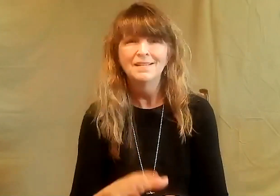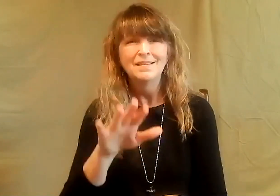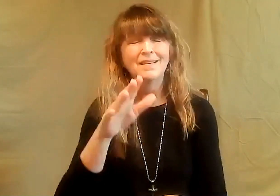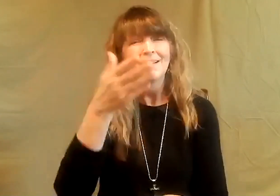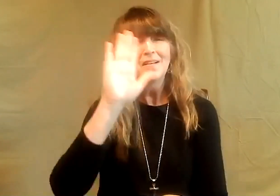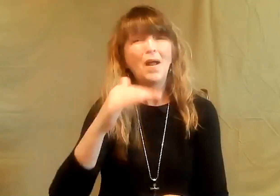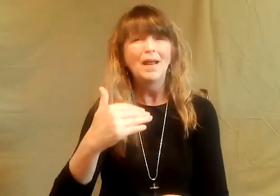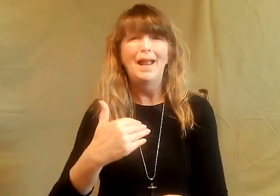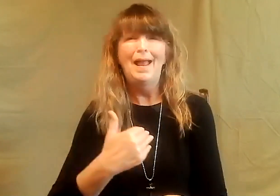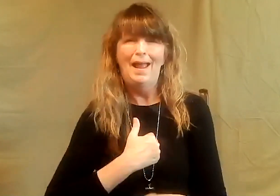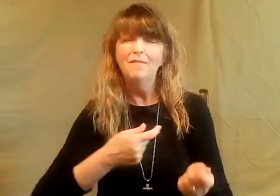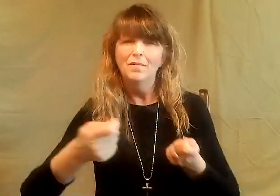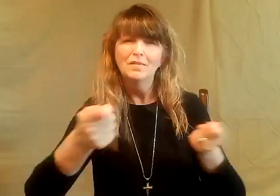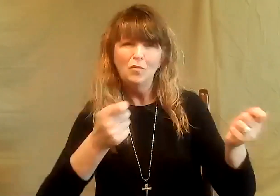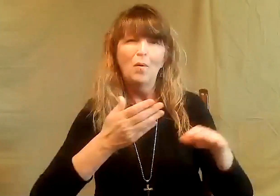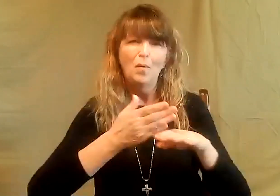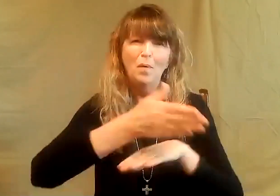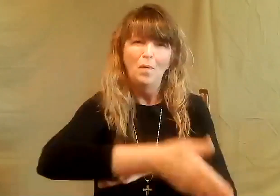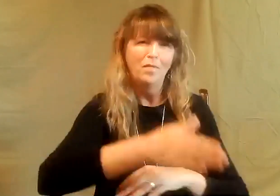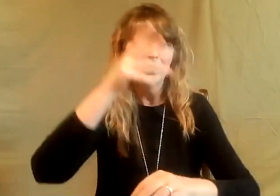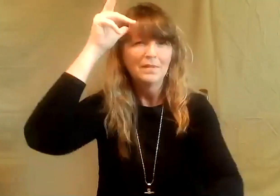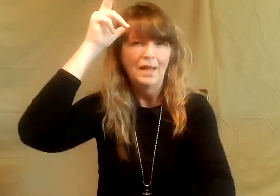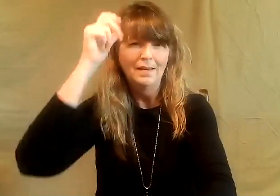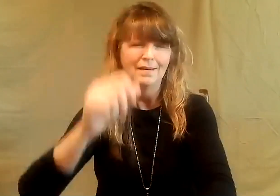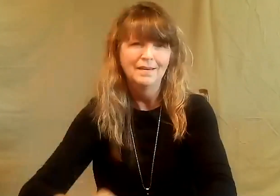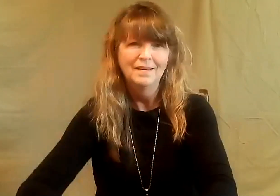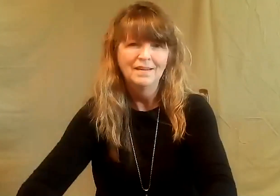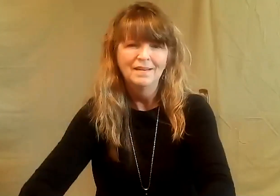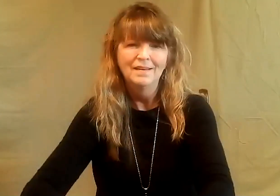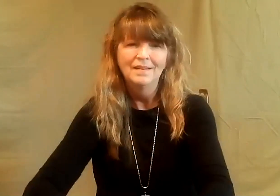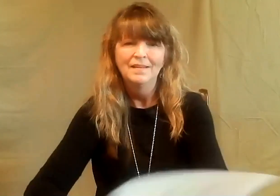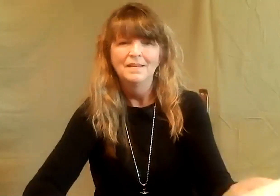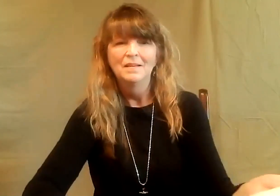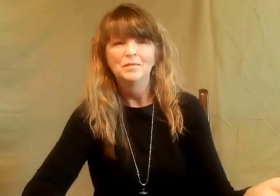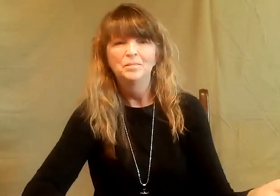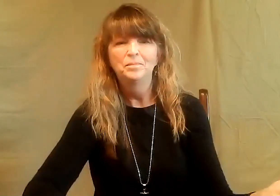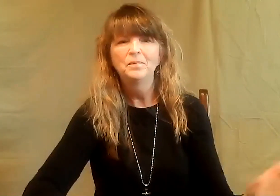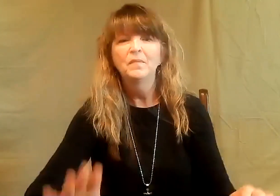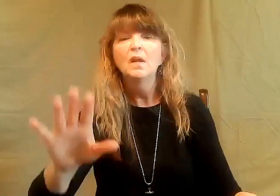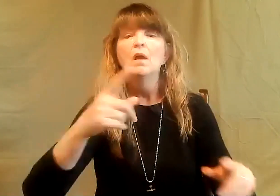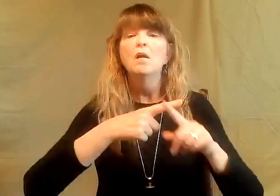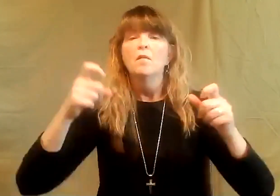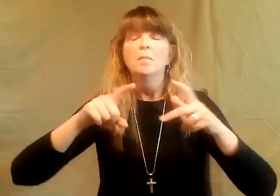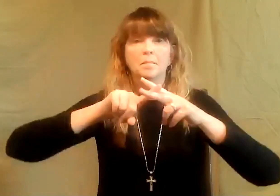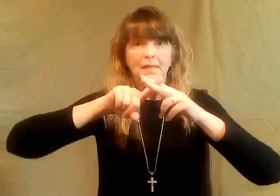us or Satan's berating us because God does have control over Satan, ultimately.